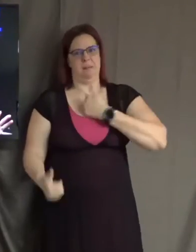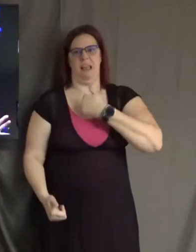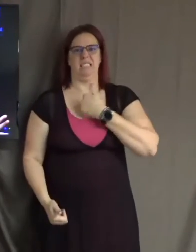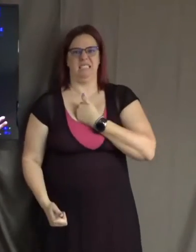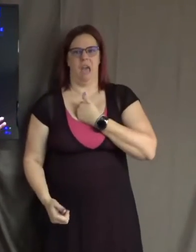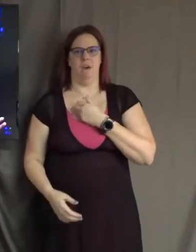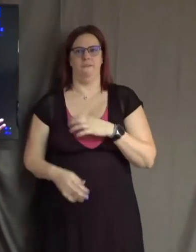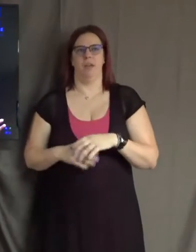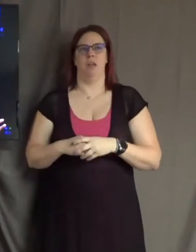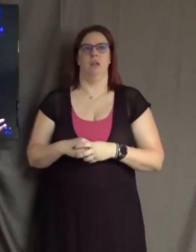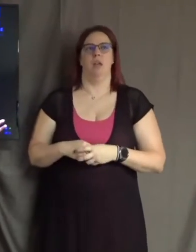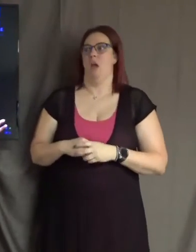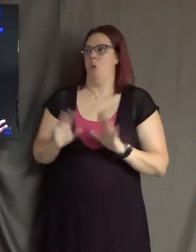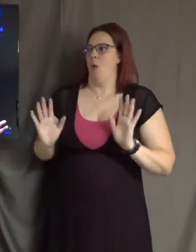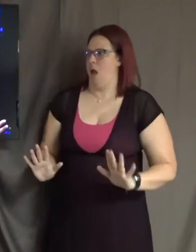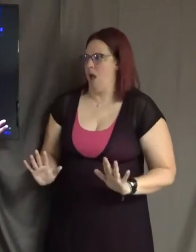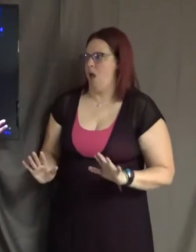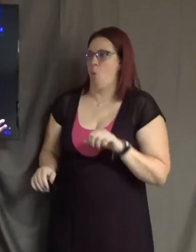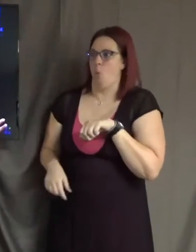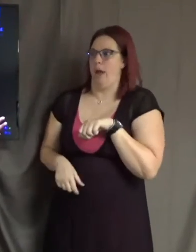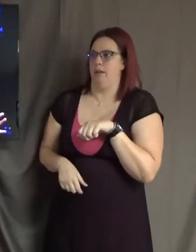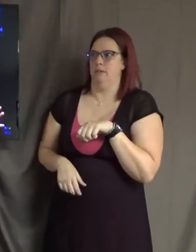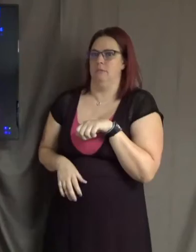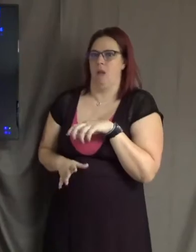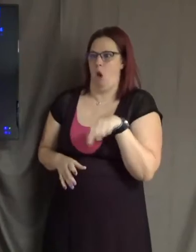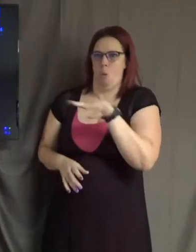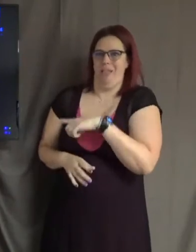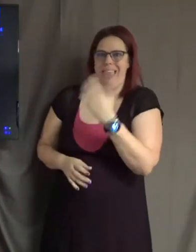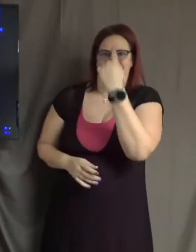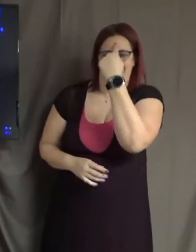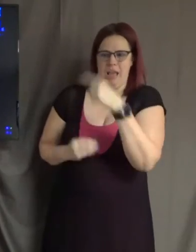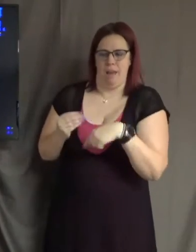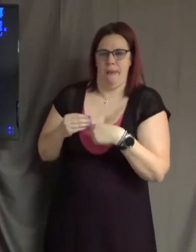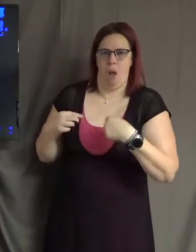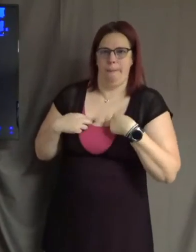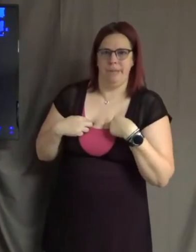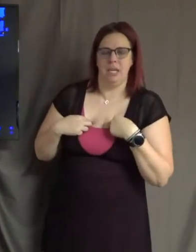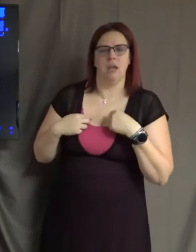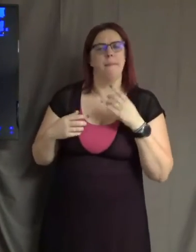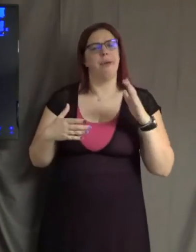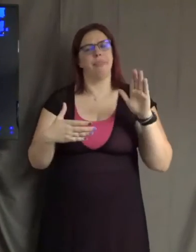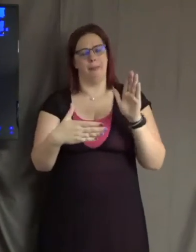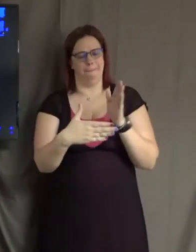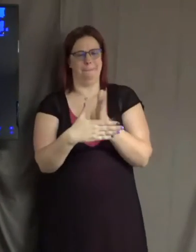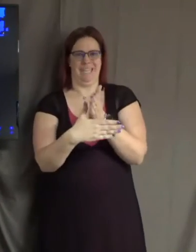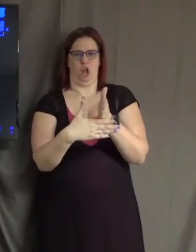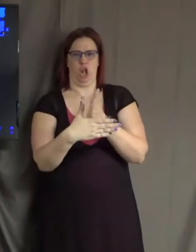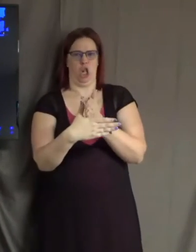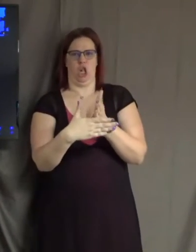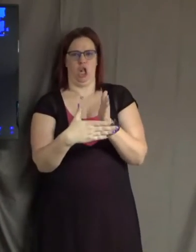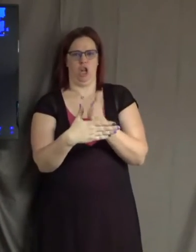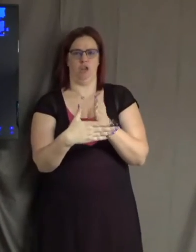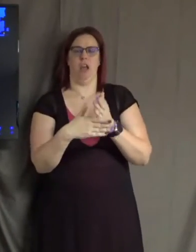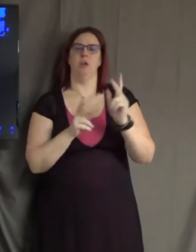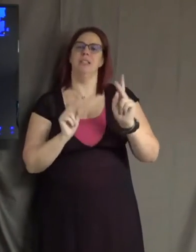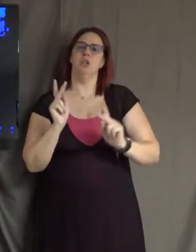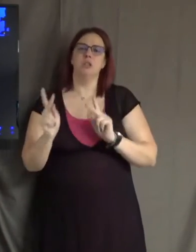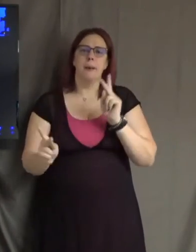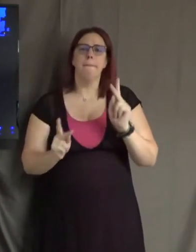what's everybody going to think of me? What's people going to think of me? And that the middle ground is that the reality is there are people in our lives whose